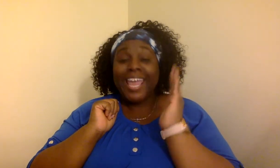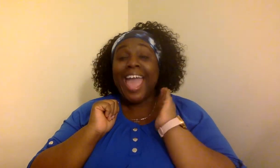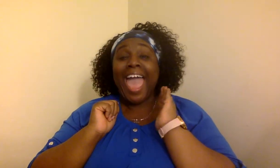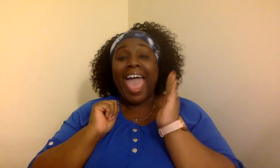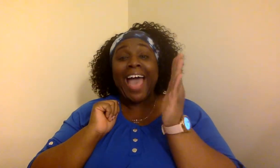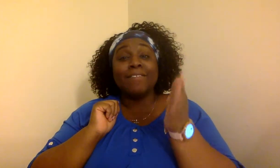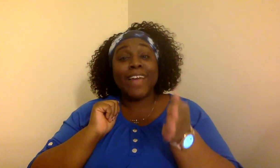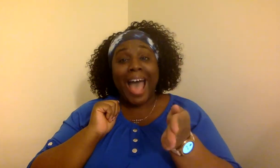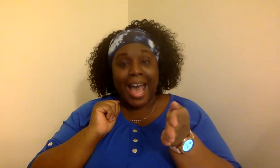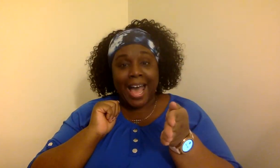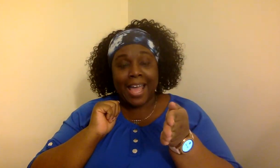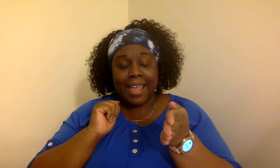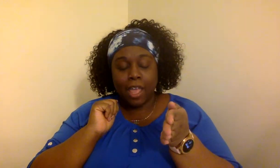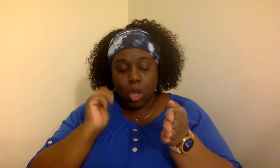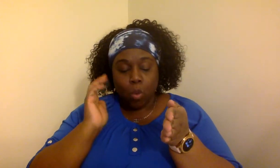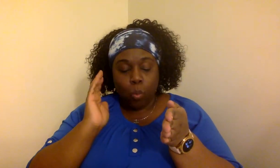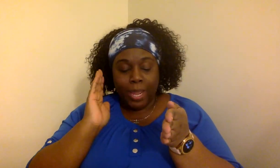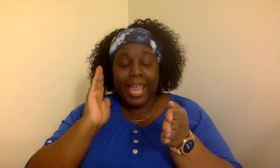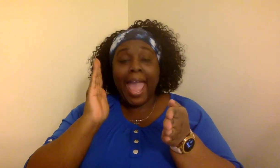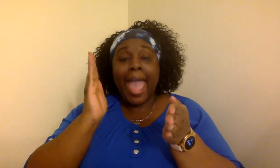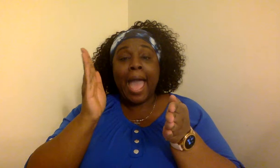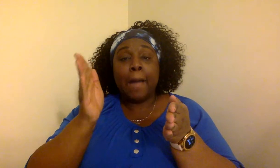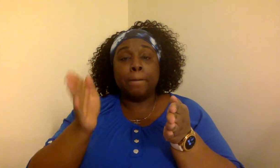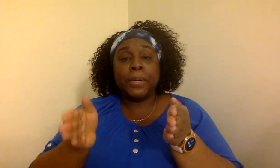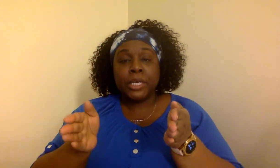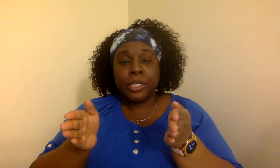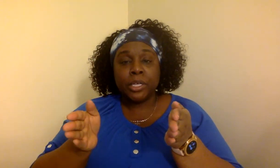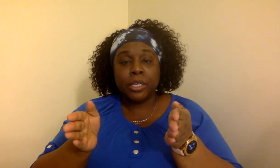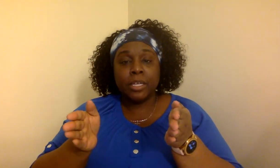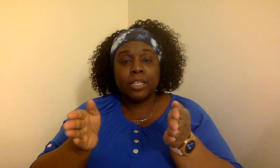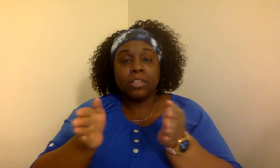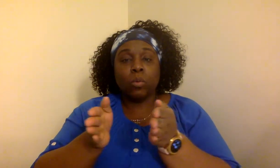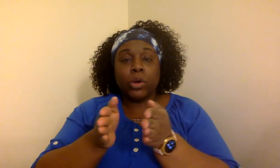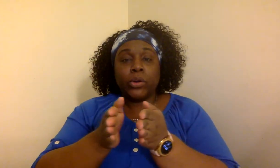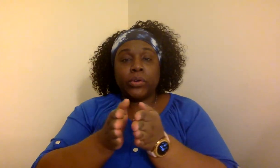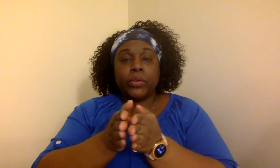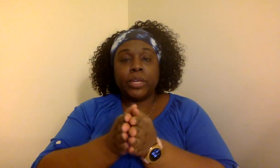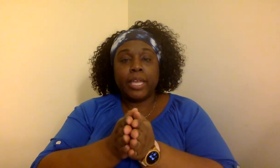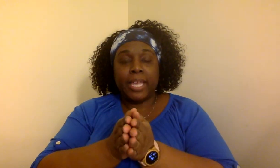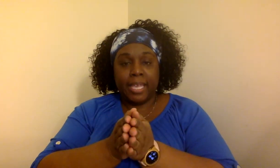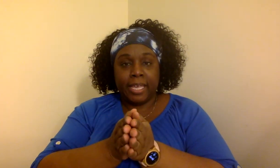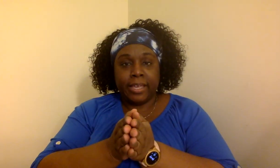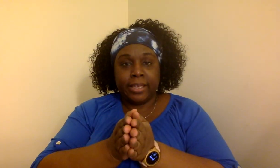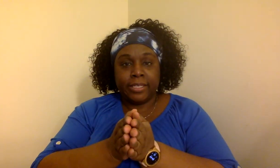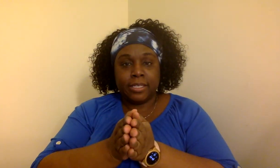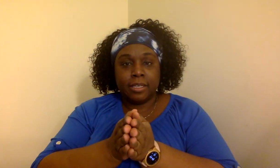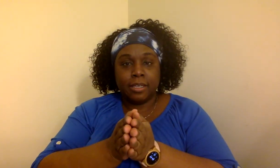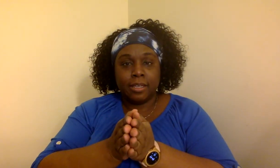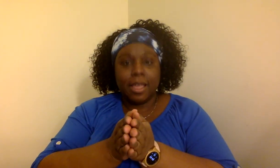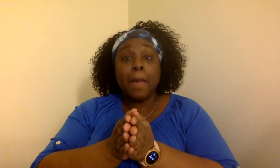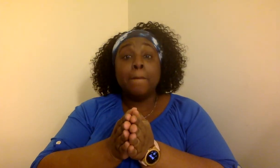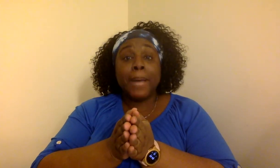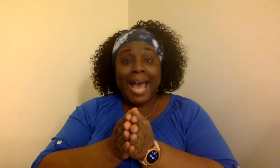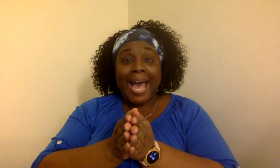have I. We add P. The word is pie.